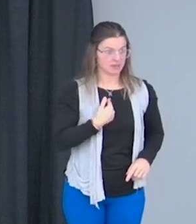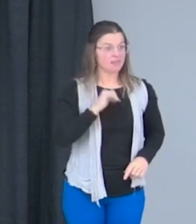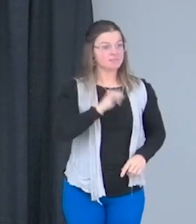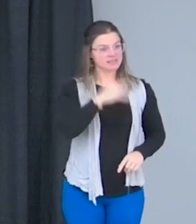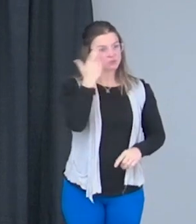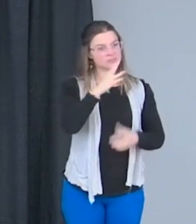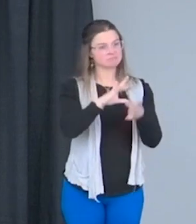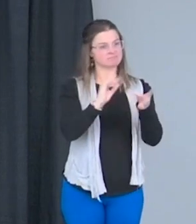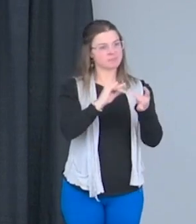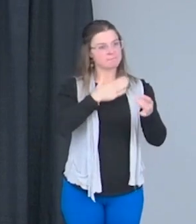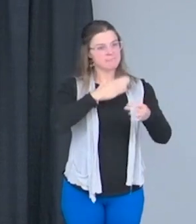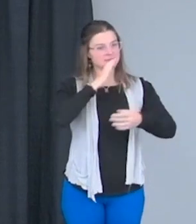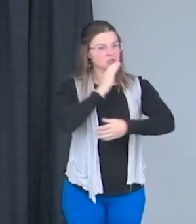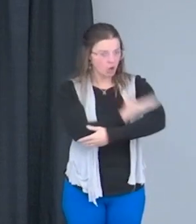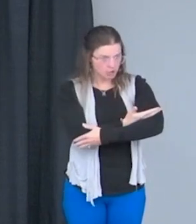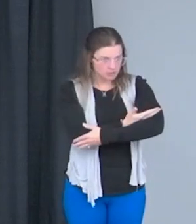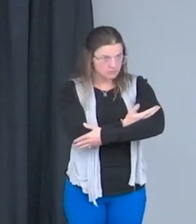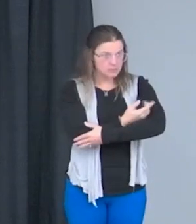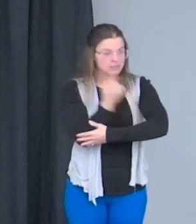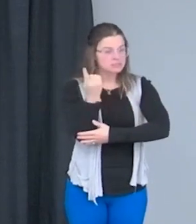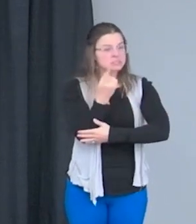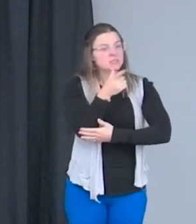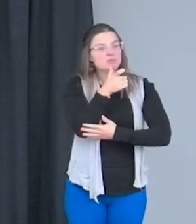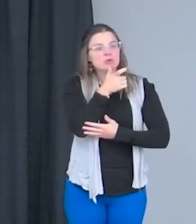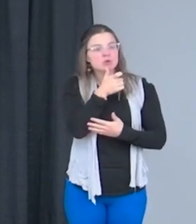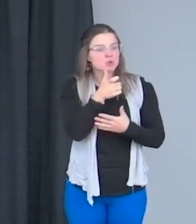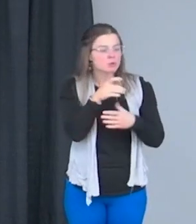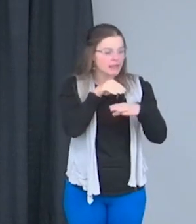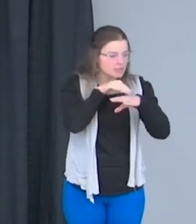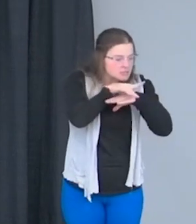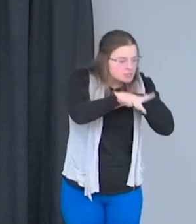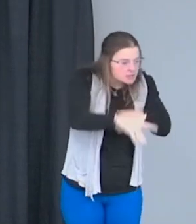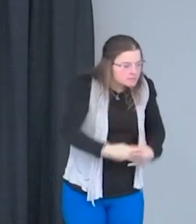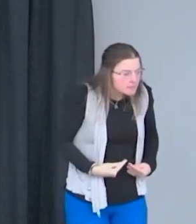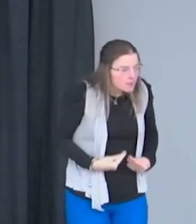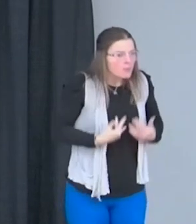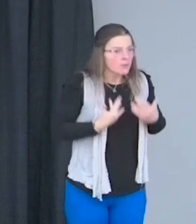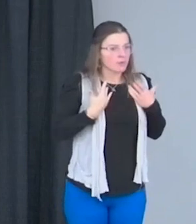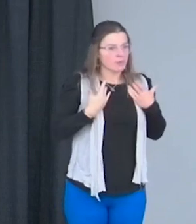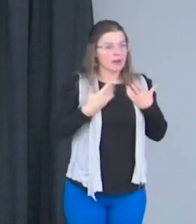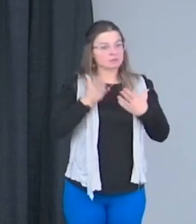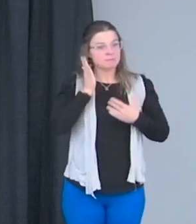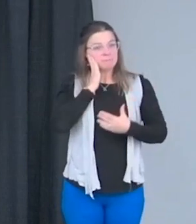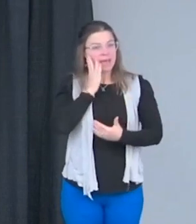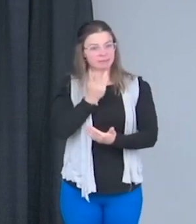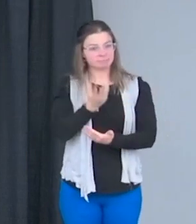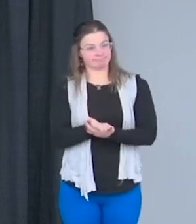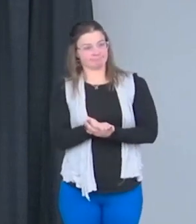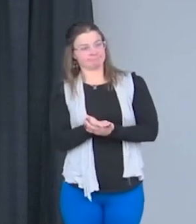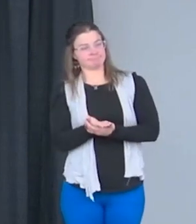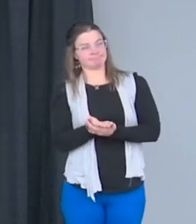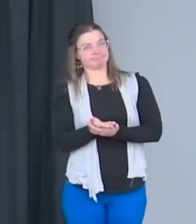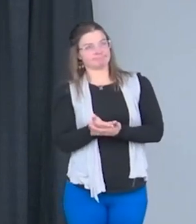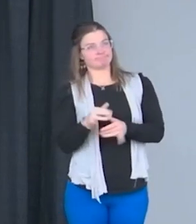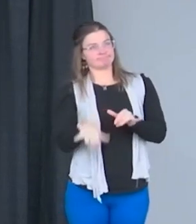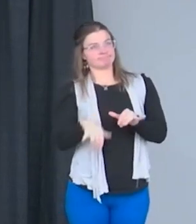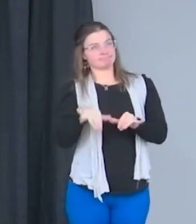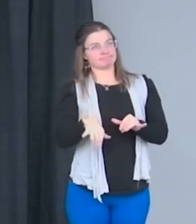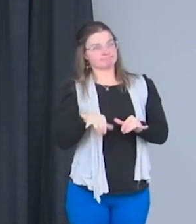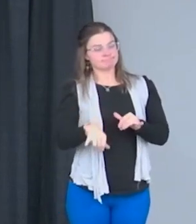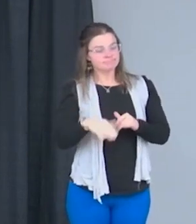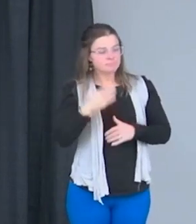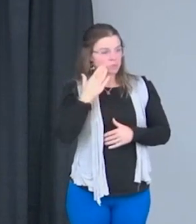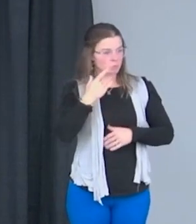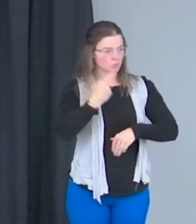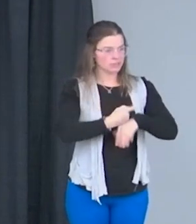and having somebody that speaks life into you. So, while I was going through my bed rest, I remember one day after a regular checkup at the